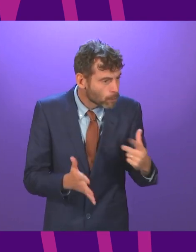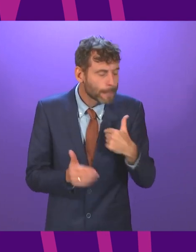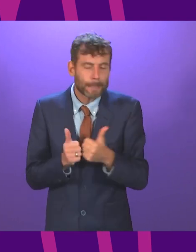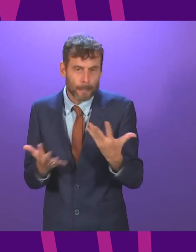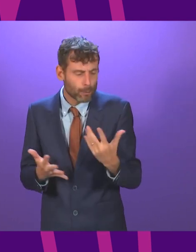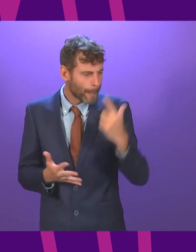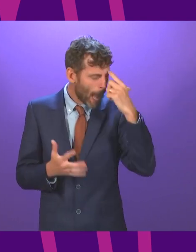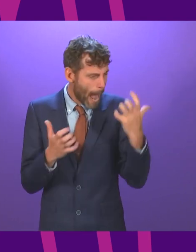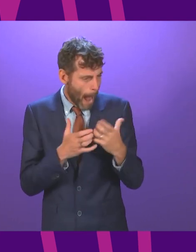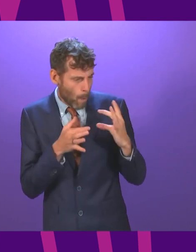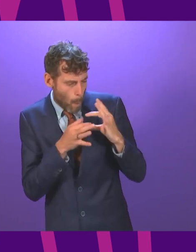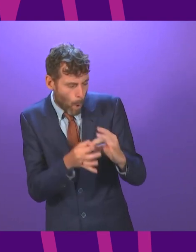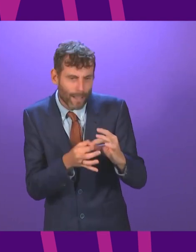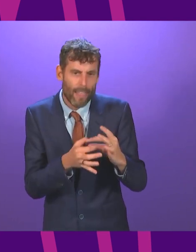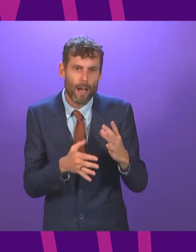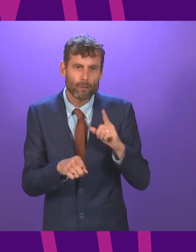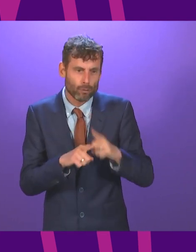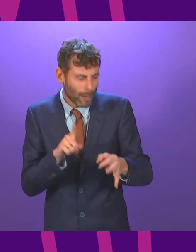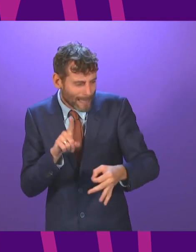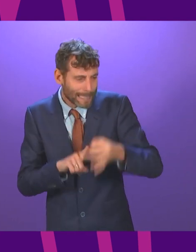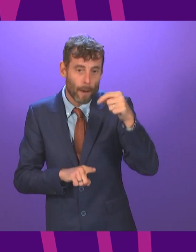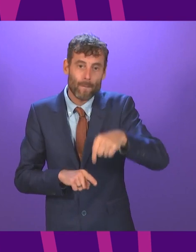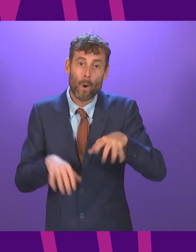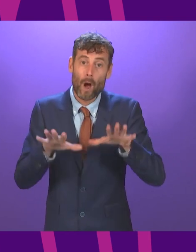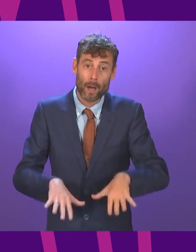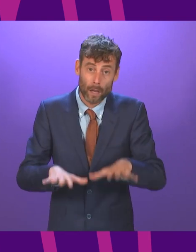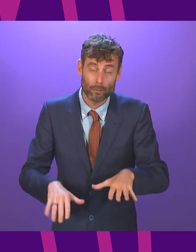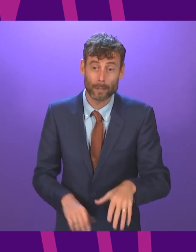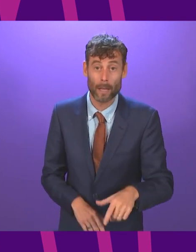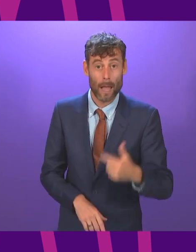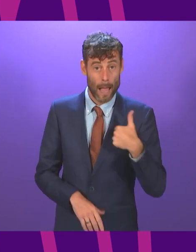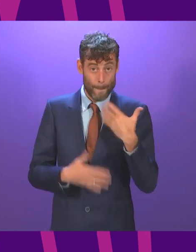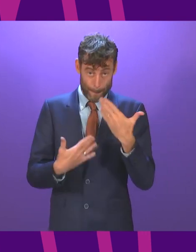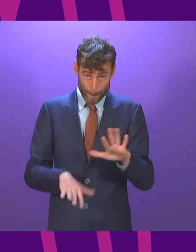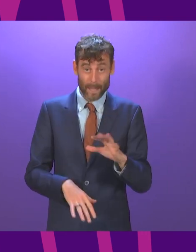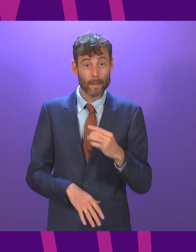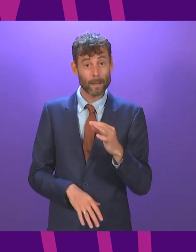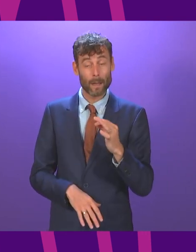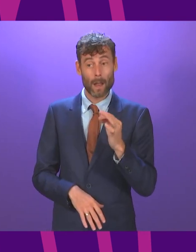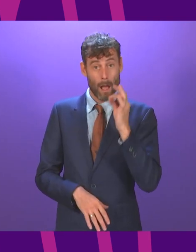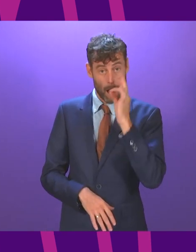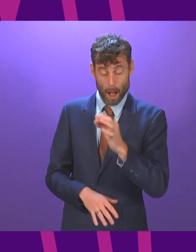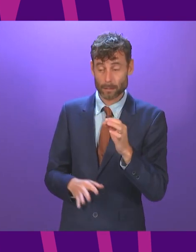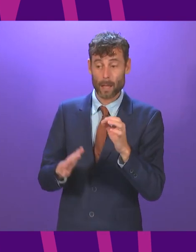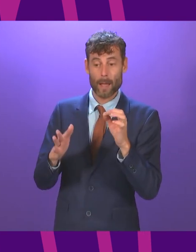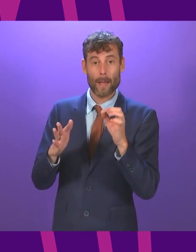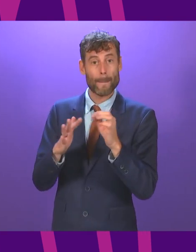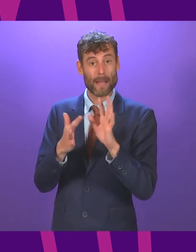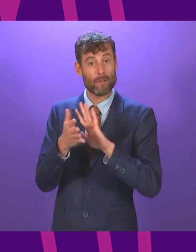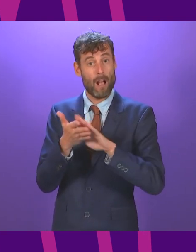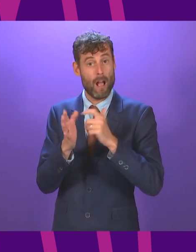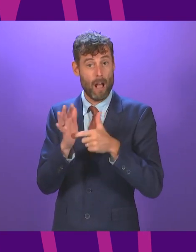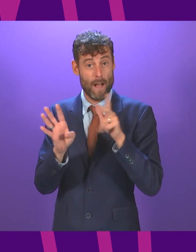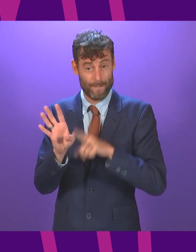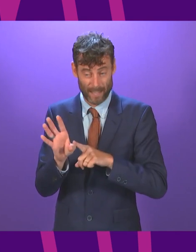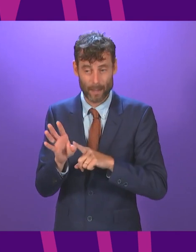country. And, you know, in the days after the election and Anas Sarwar knows this, I invited Patrick Harvey and Lorna Slater in to talk about how we